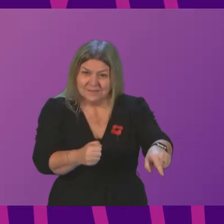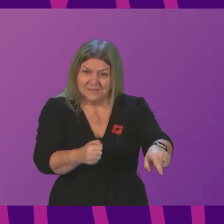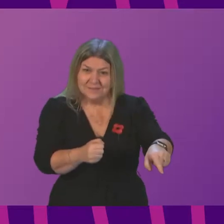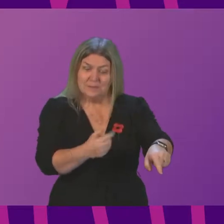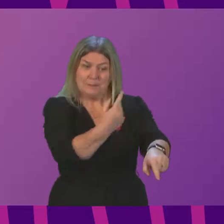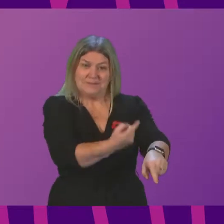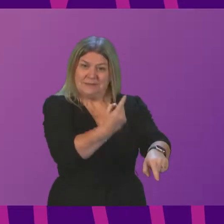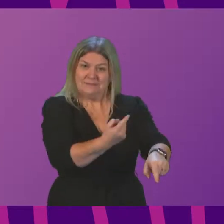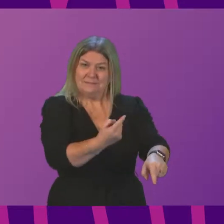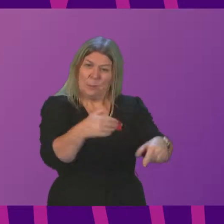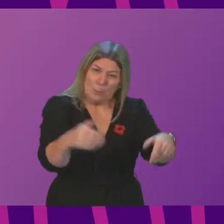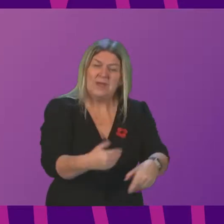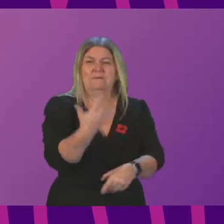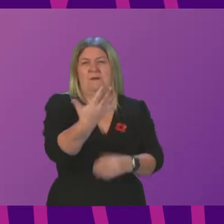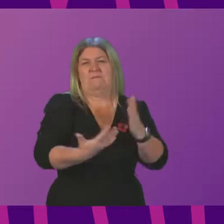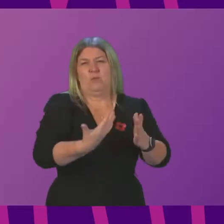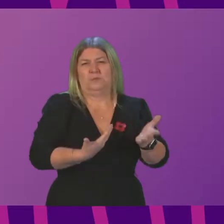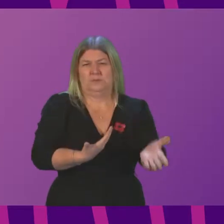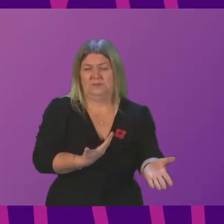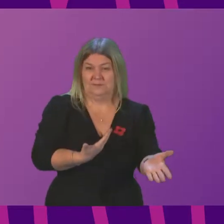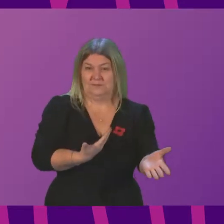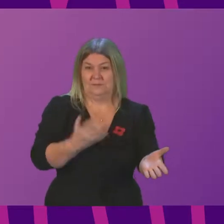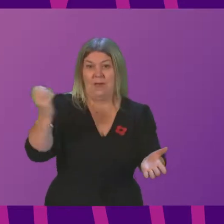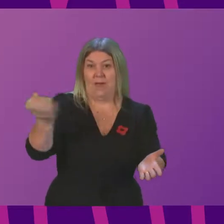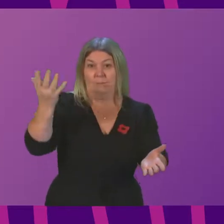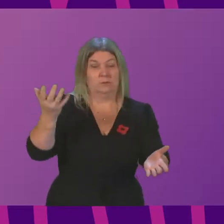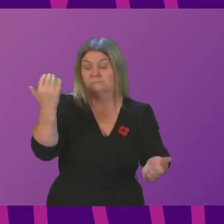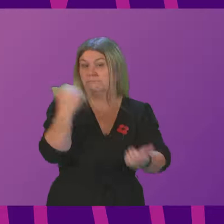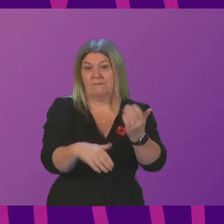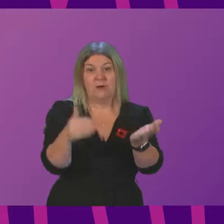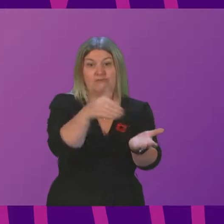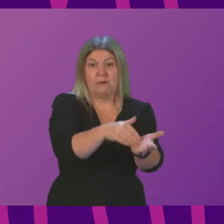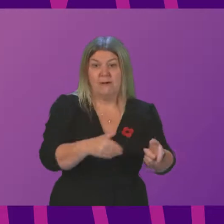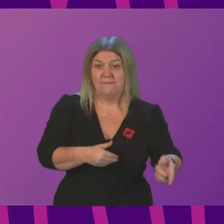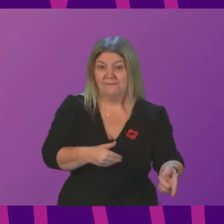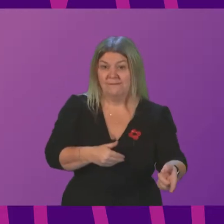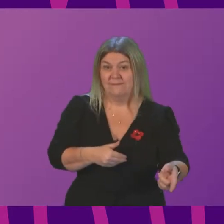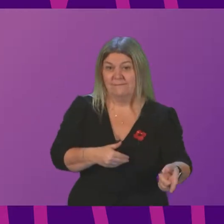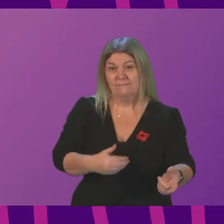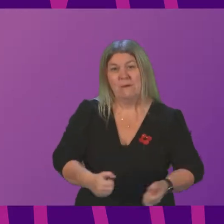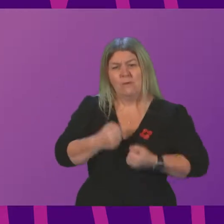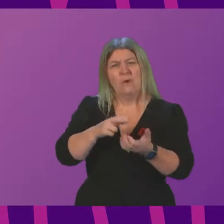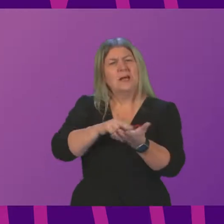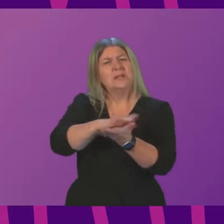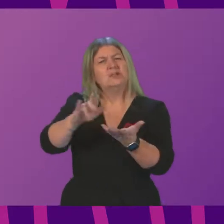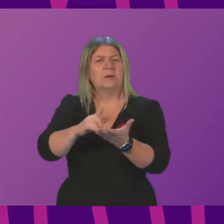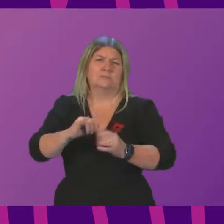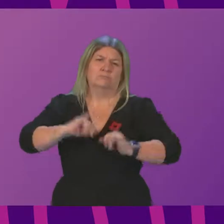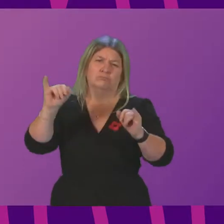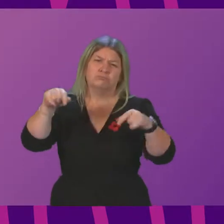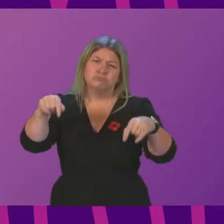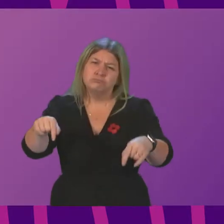ambulance that didn't arrive. Our NHS is in crisis. Mr Brown is not the first avoidable death this winter,